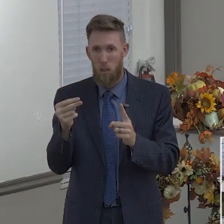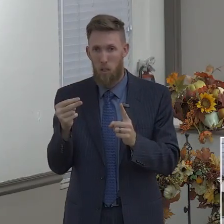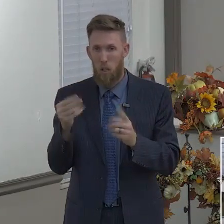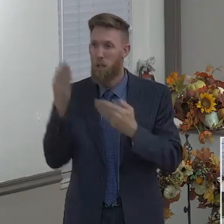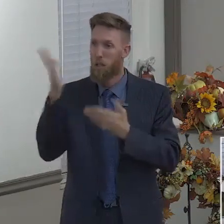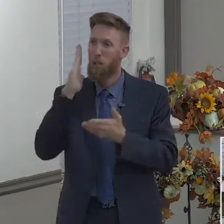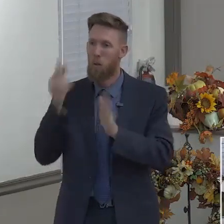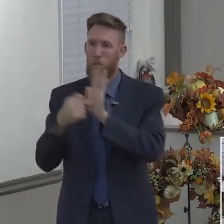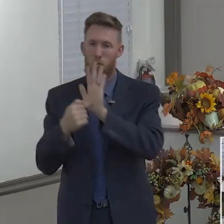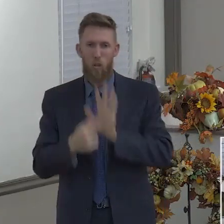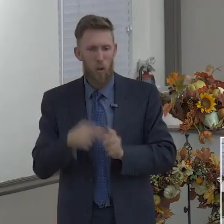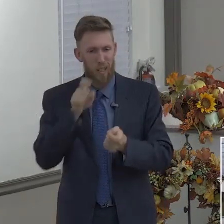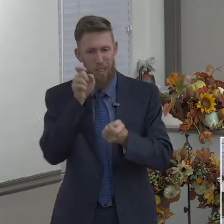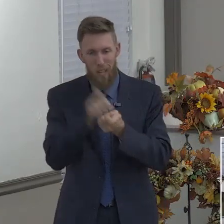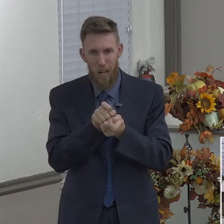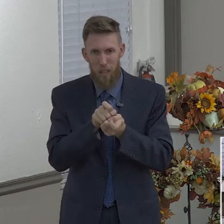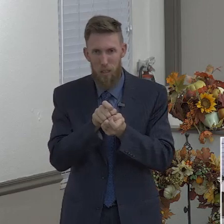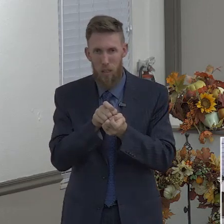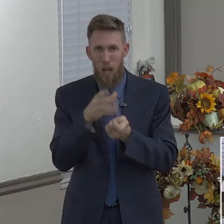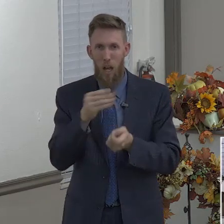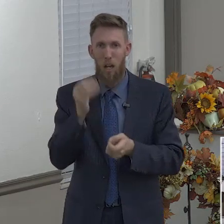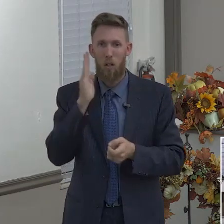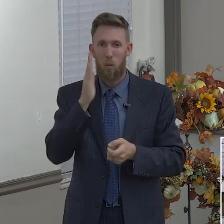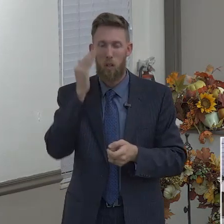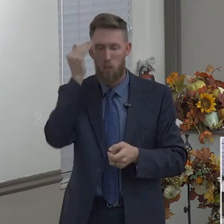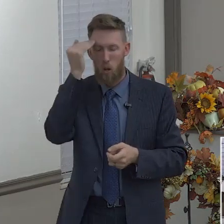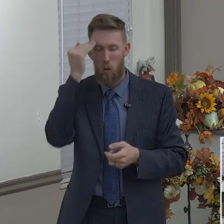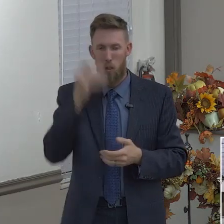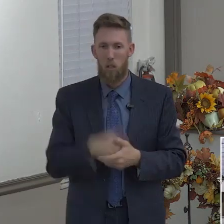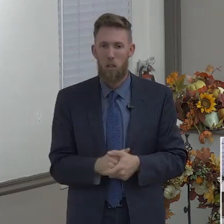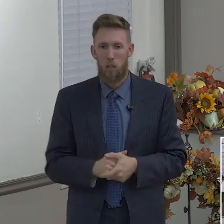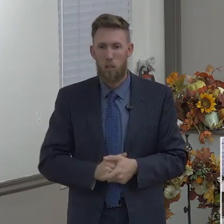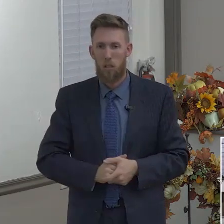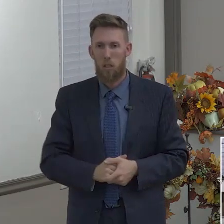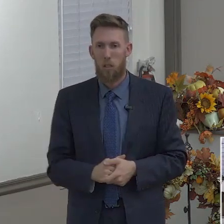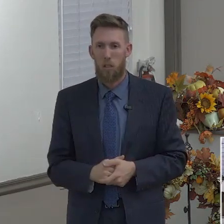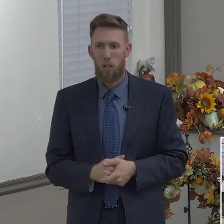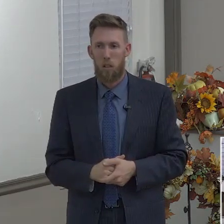what God has. Now, I want to give you a few other biblical principles of finding God's will for your life.